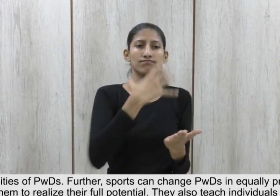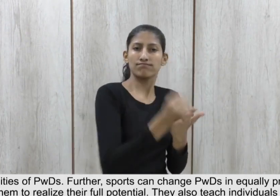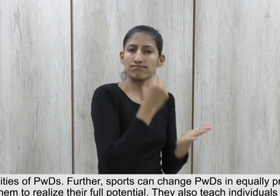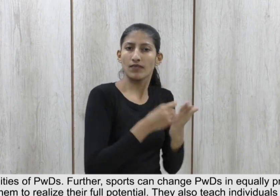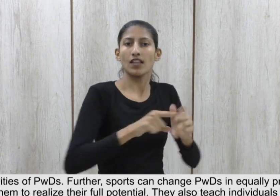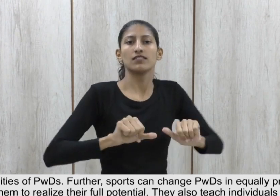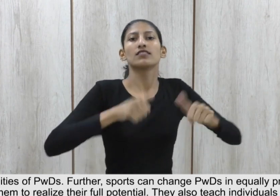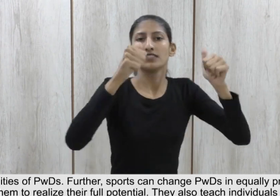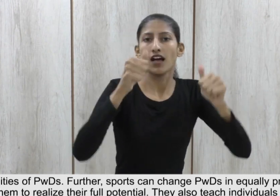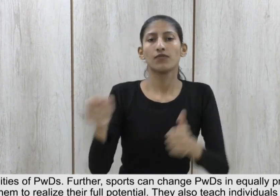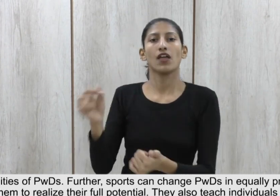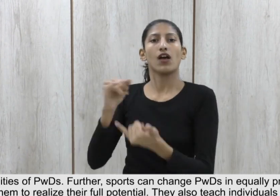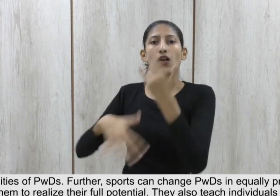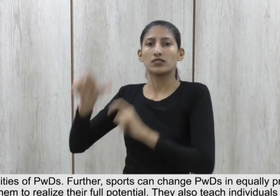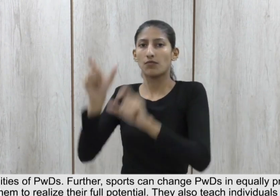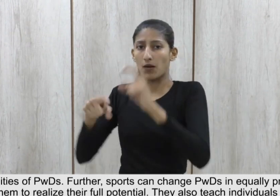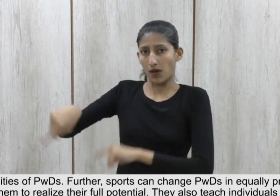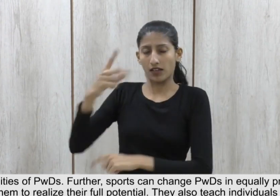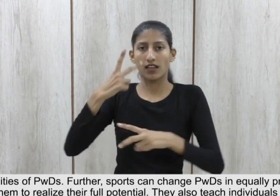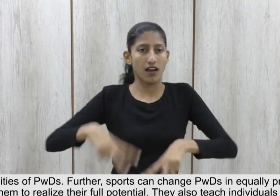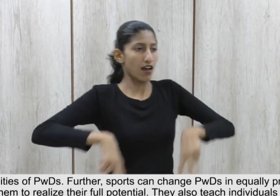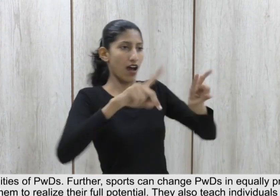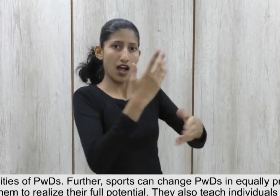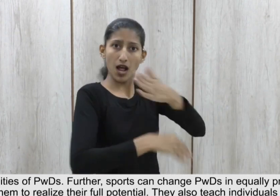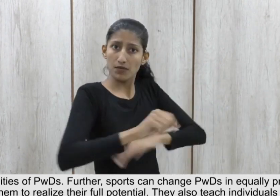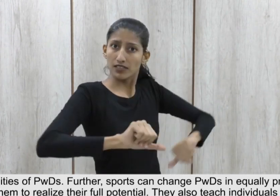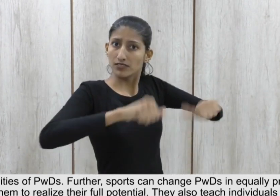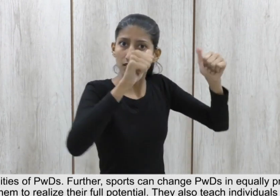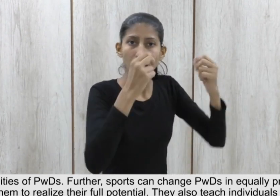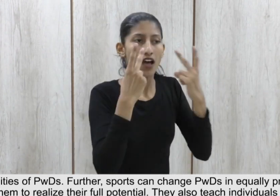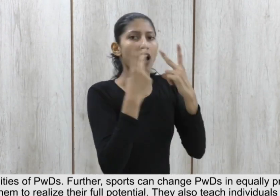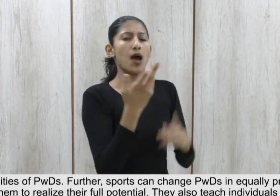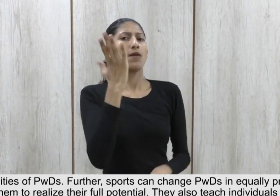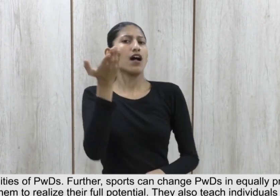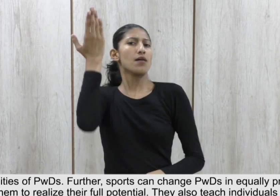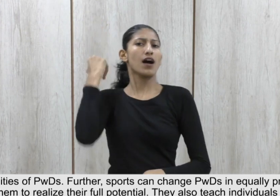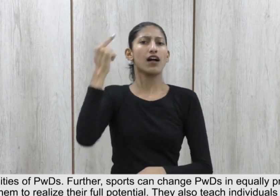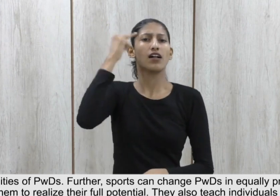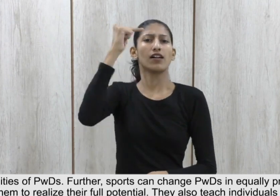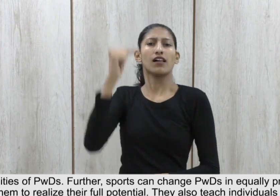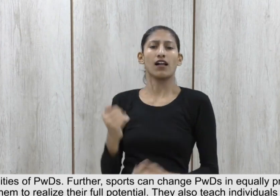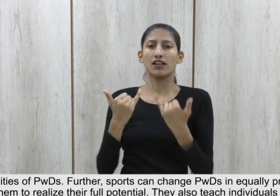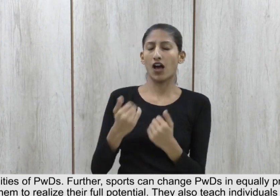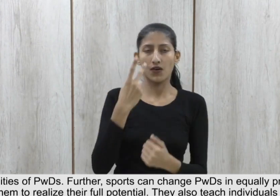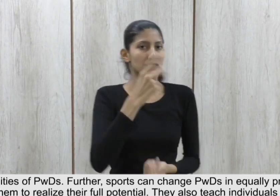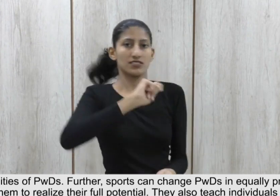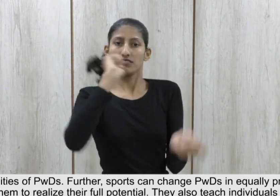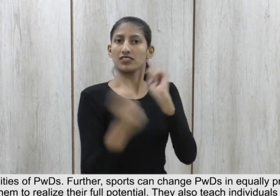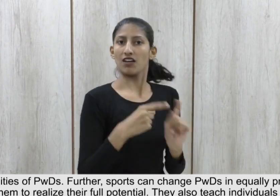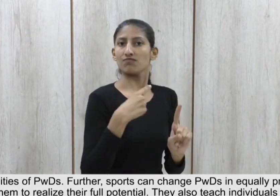Further, sports can change PWDs in equally profound way by empowering them